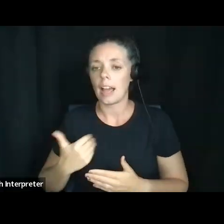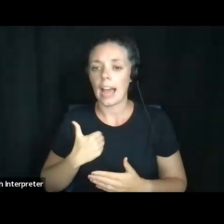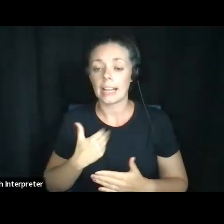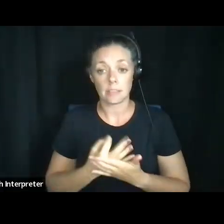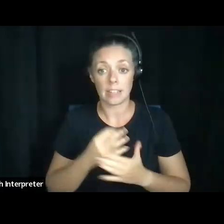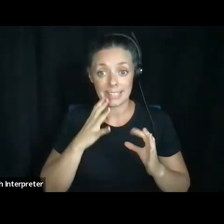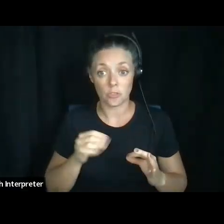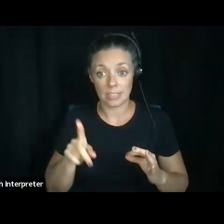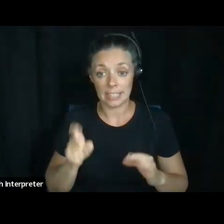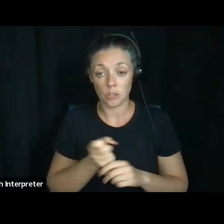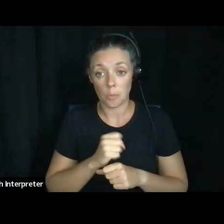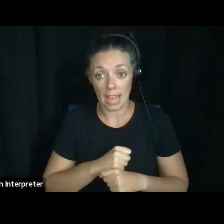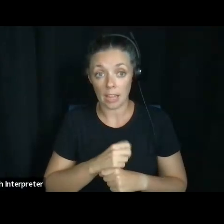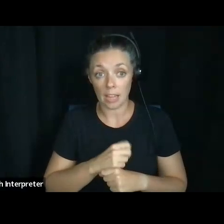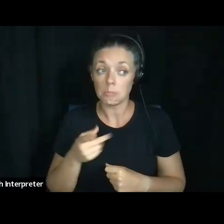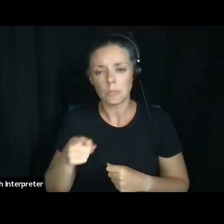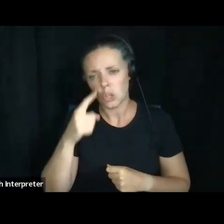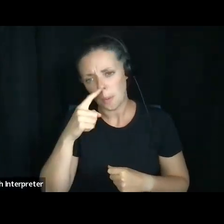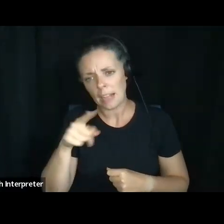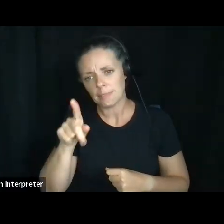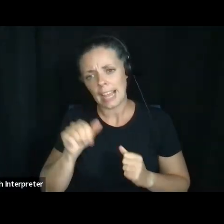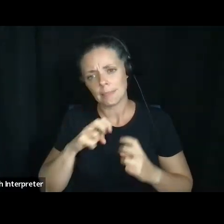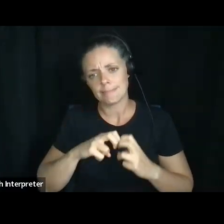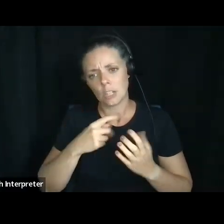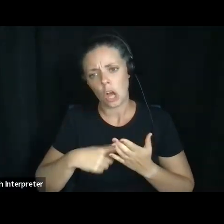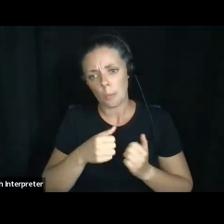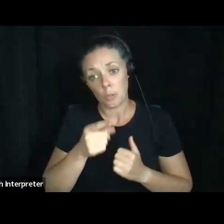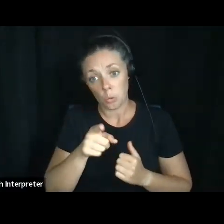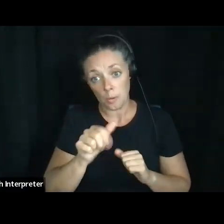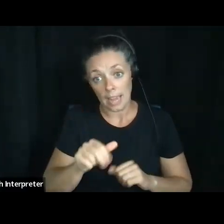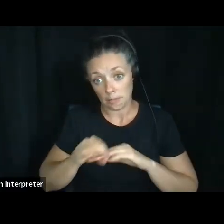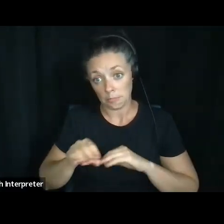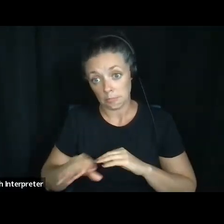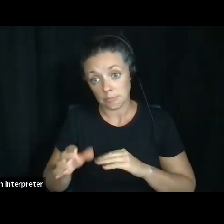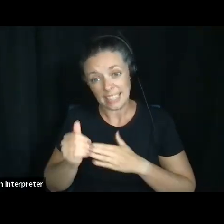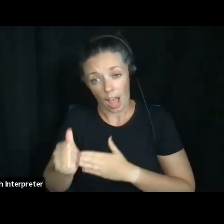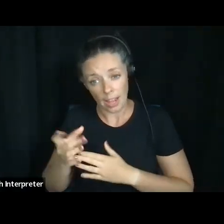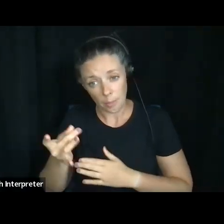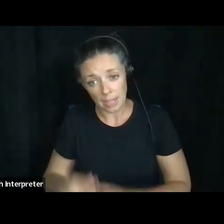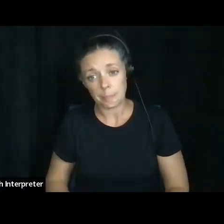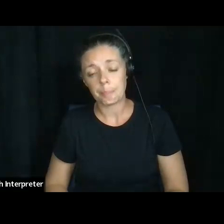aspect to a decision, can she kind of talk that through with, with you and you can kind of guide her.